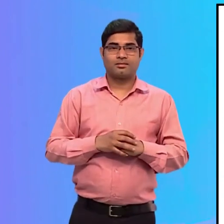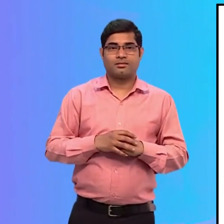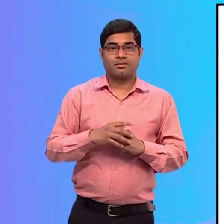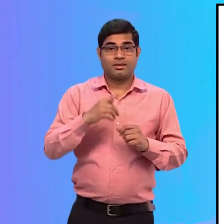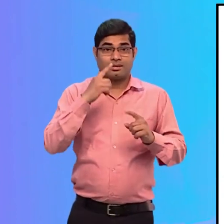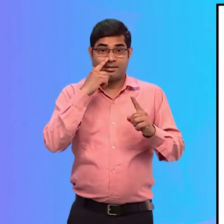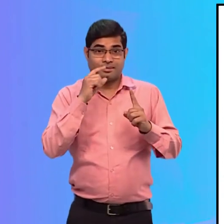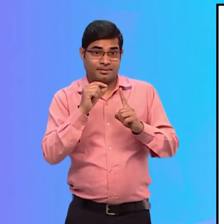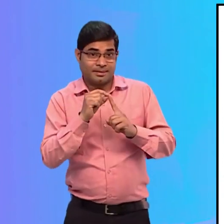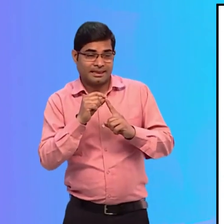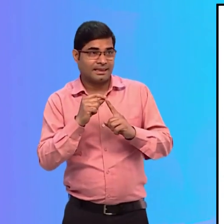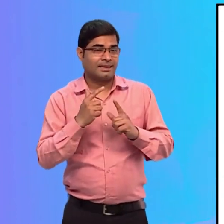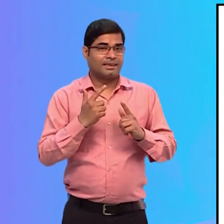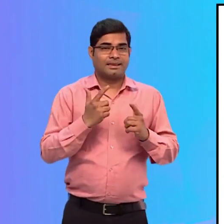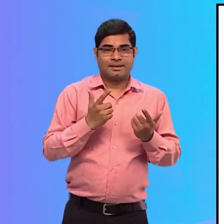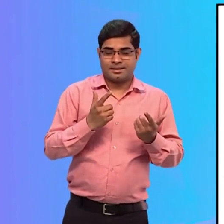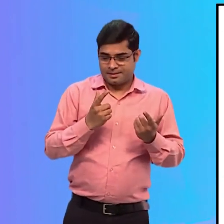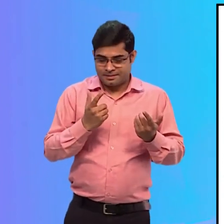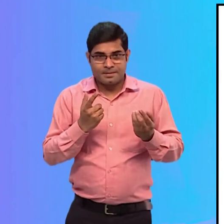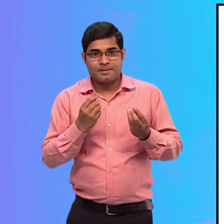Priya responds, Oh,